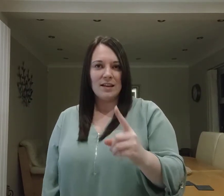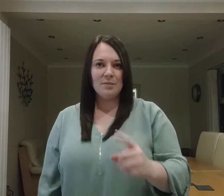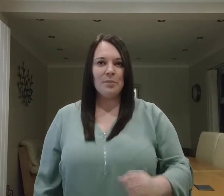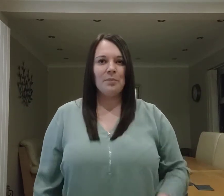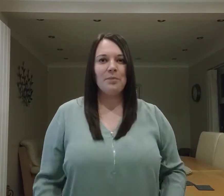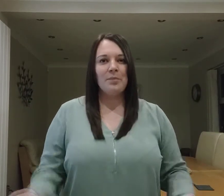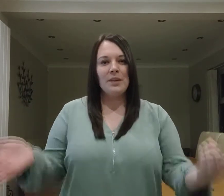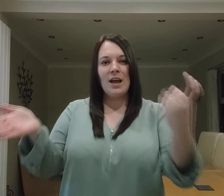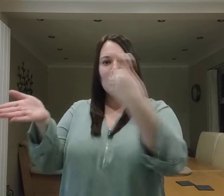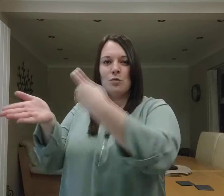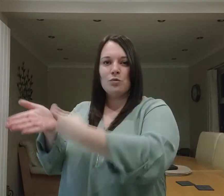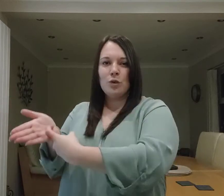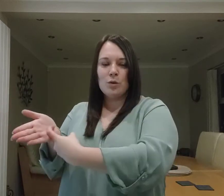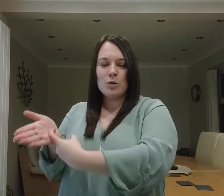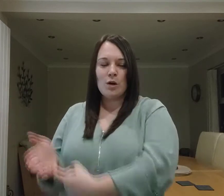Turn